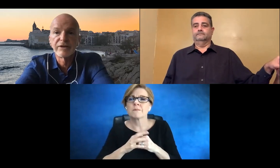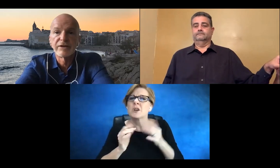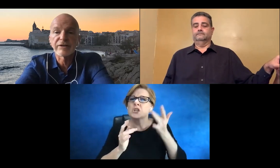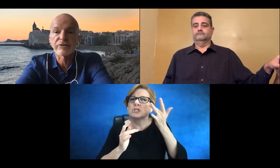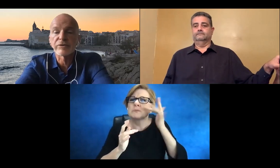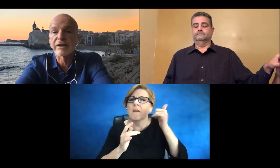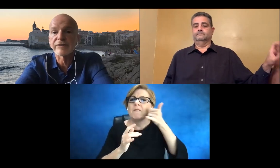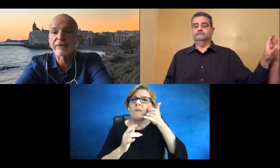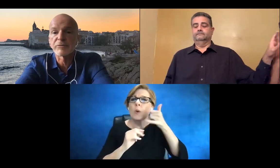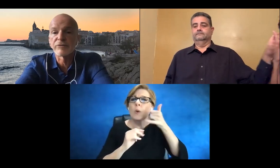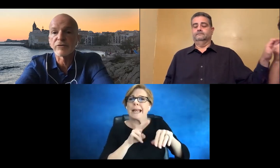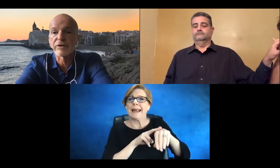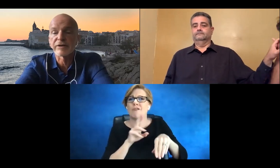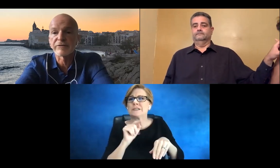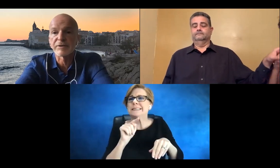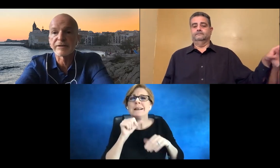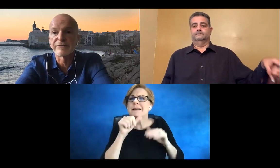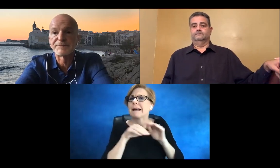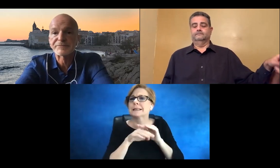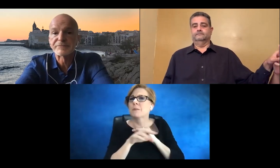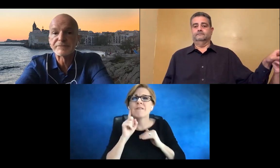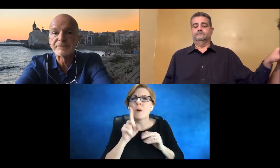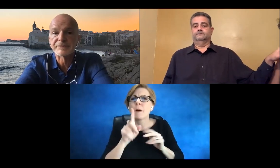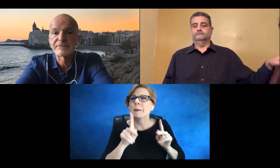is not really accessible for deafblind.